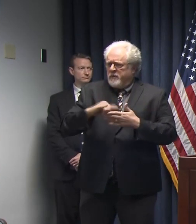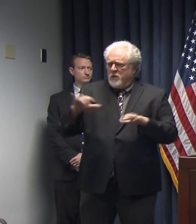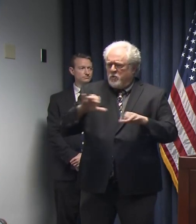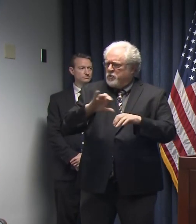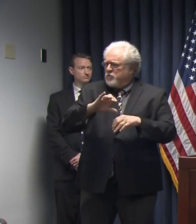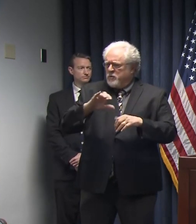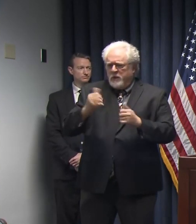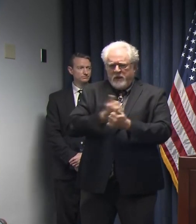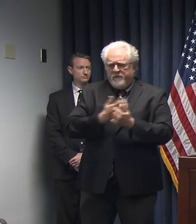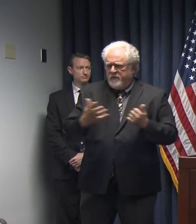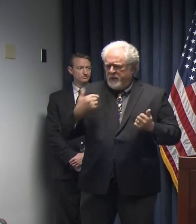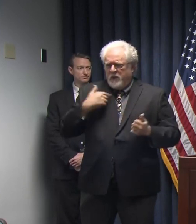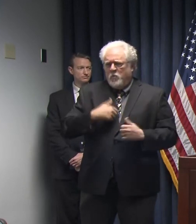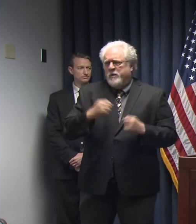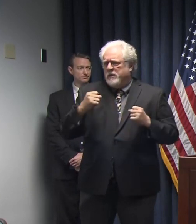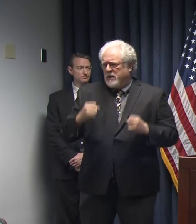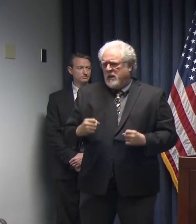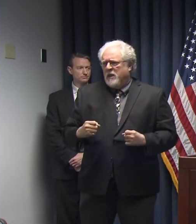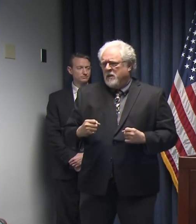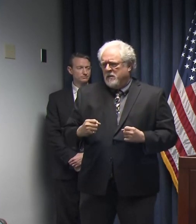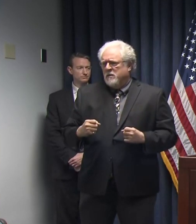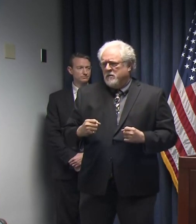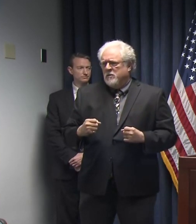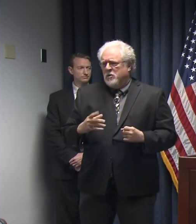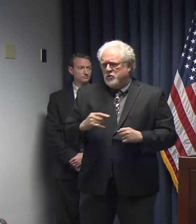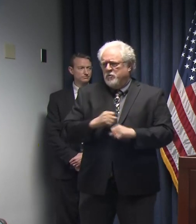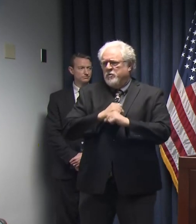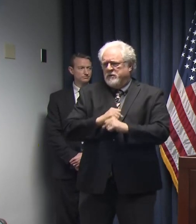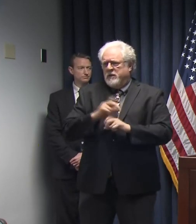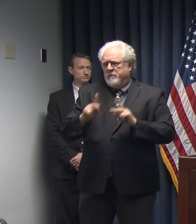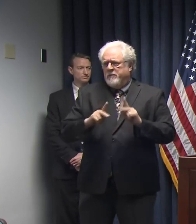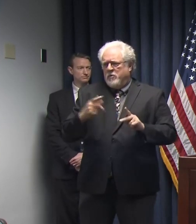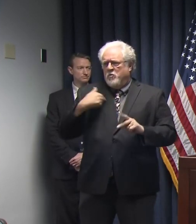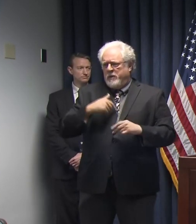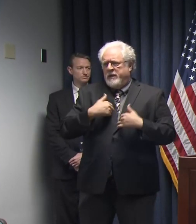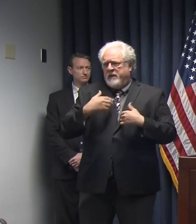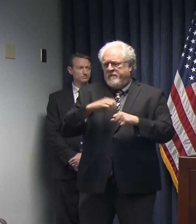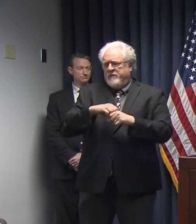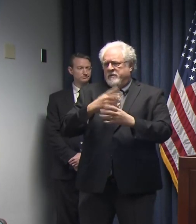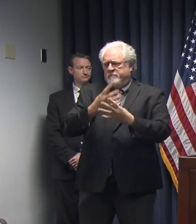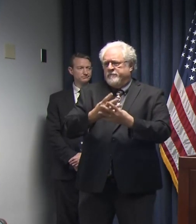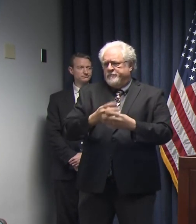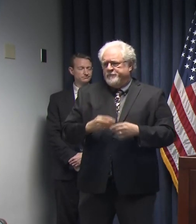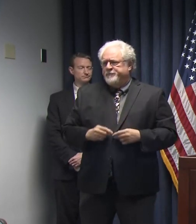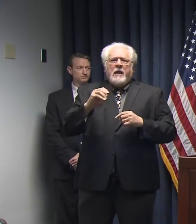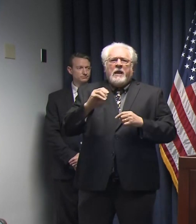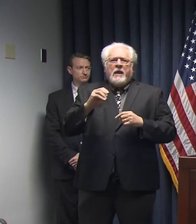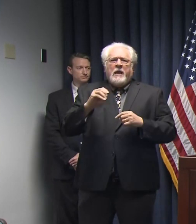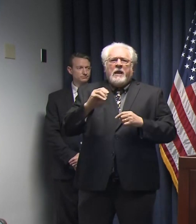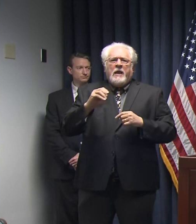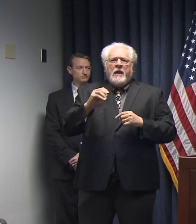that we can in order to protect the people that we have in our custody in our state's prisons.